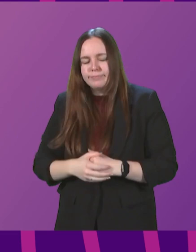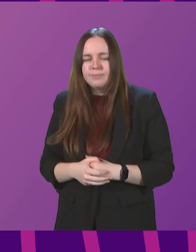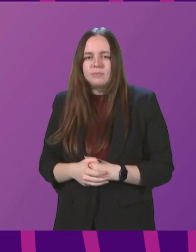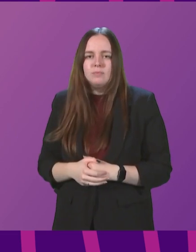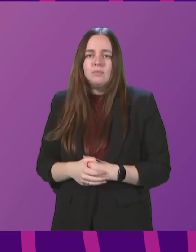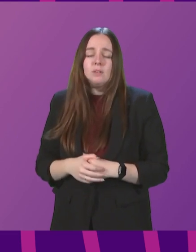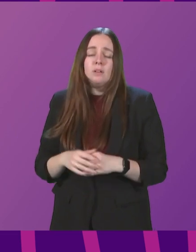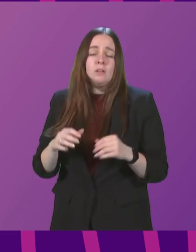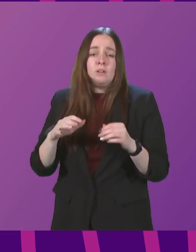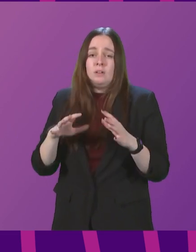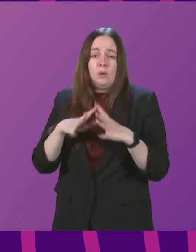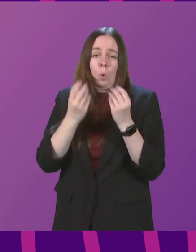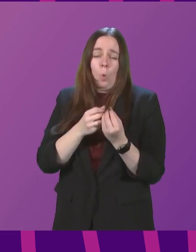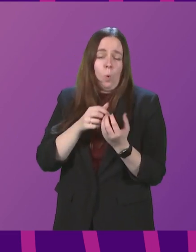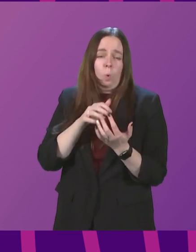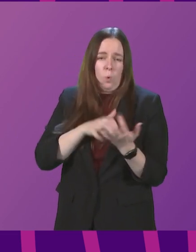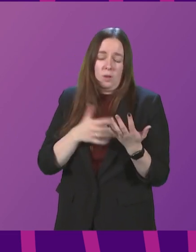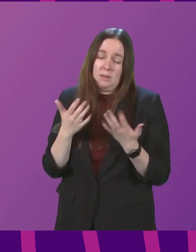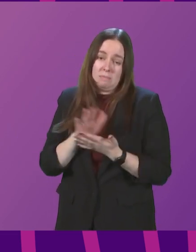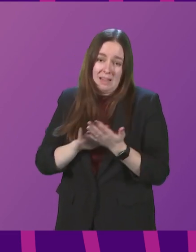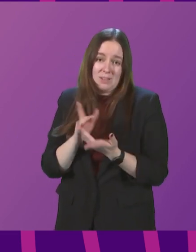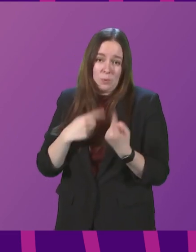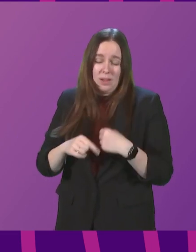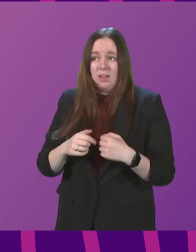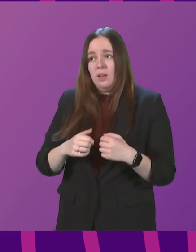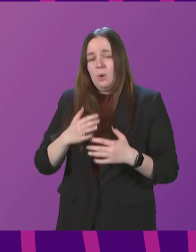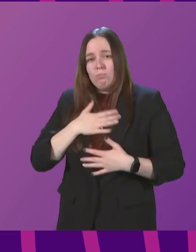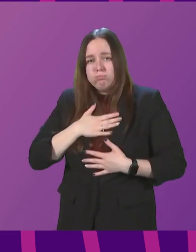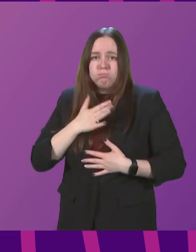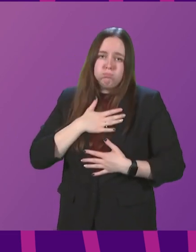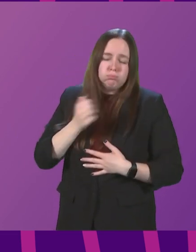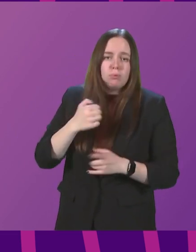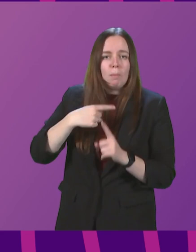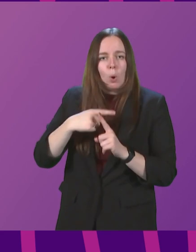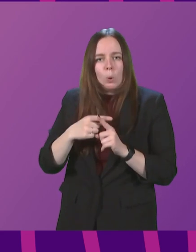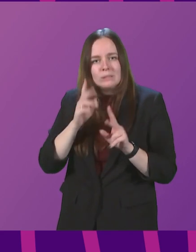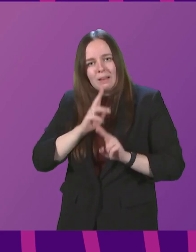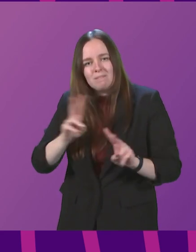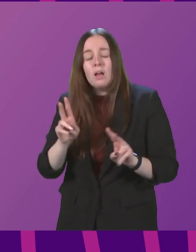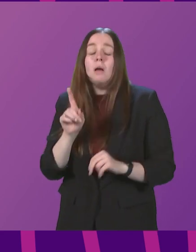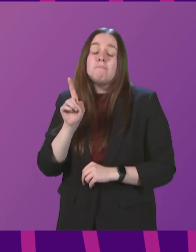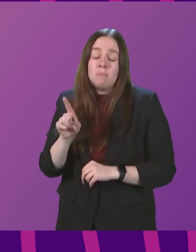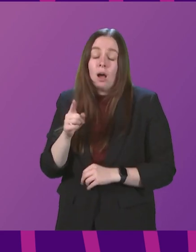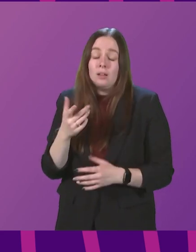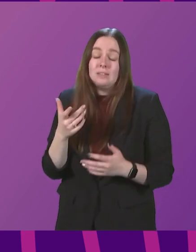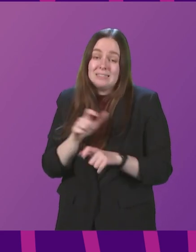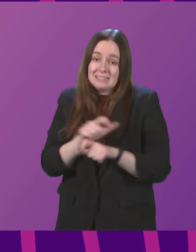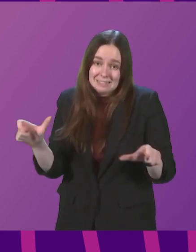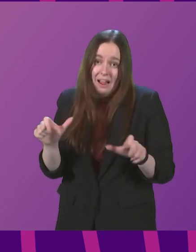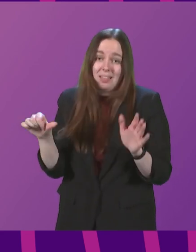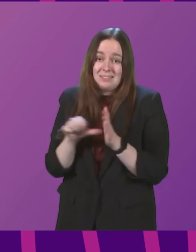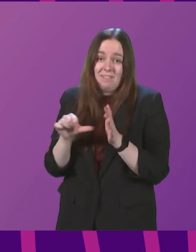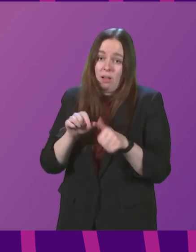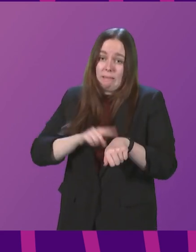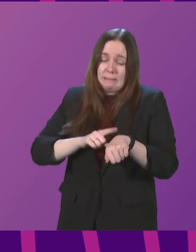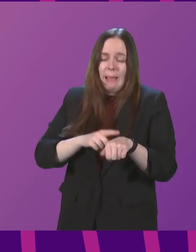All of this, therefore, gives us much cause for renewed optimism. That said, we are still in a challenging position. The